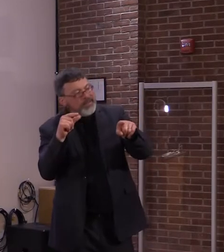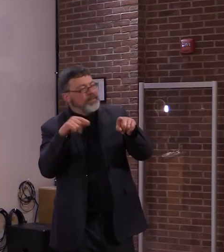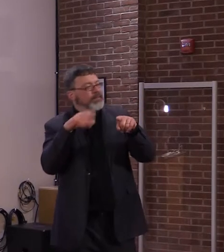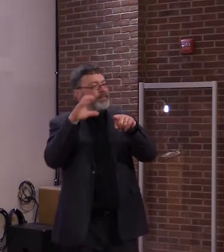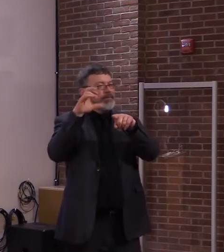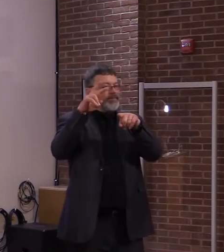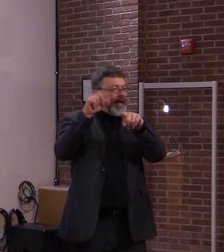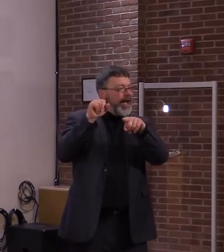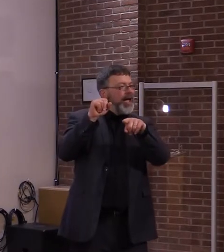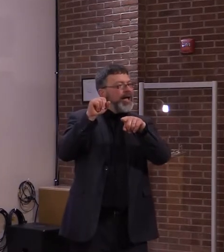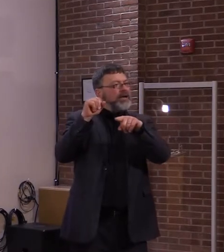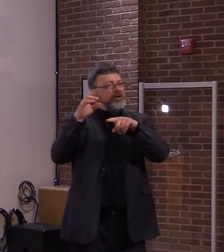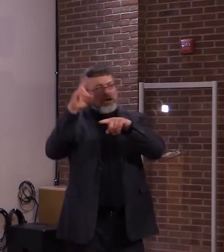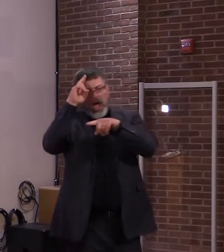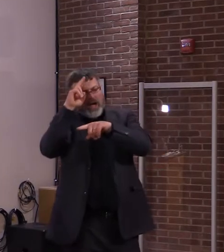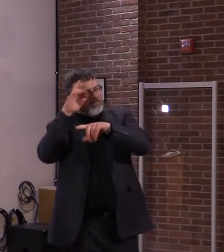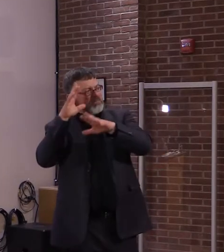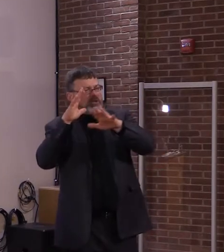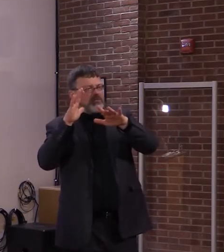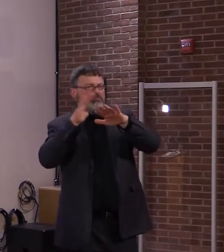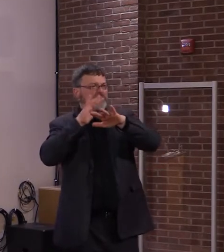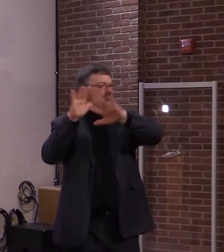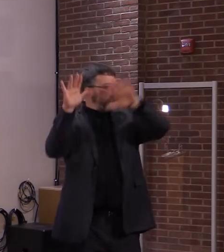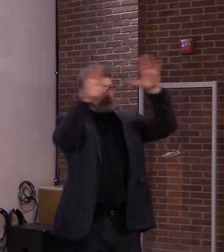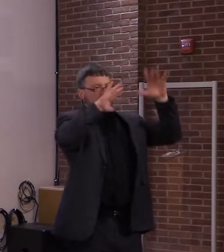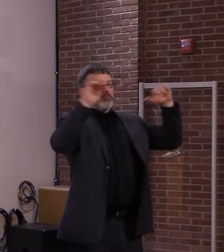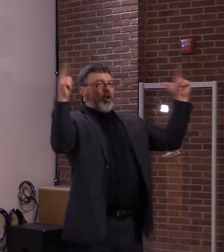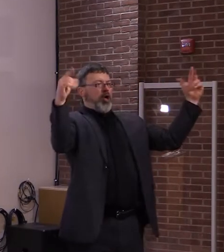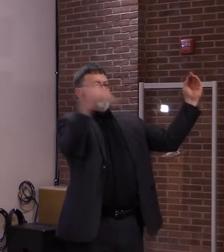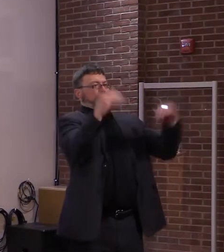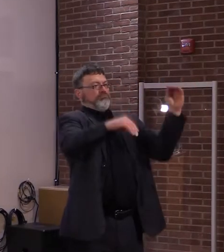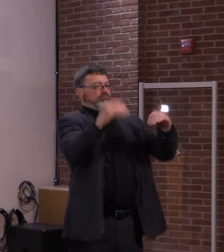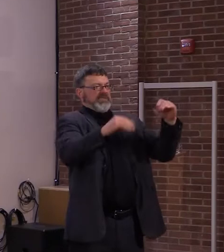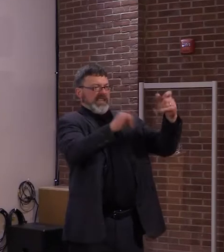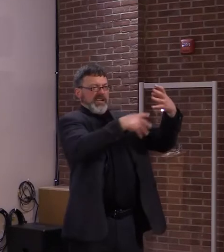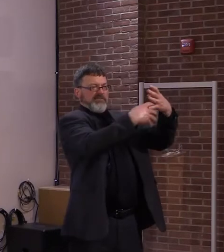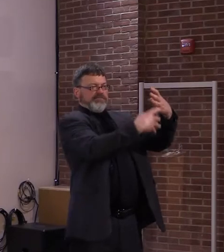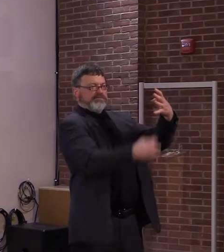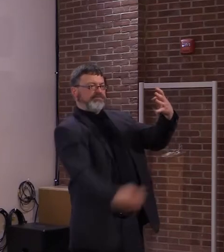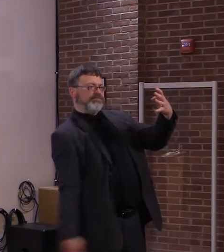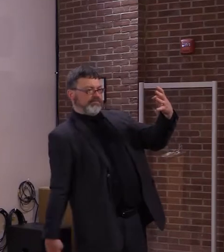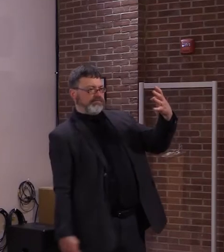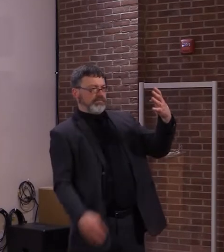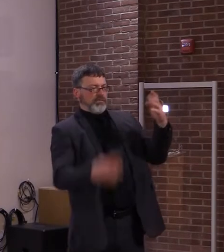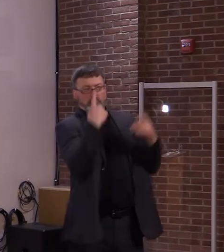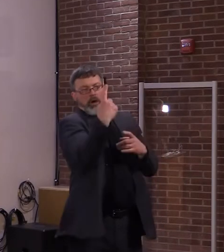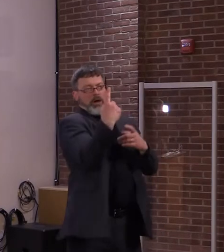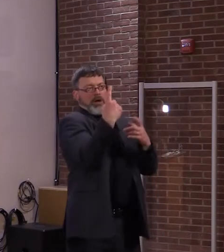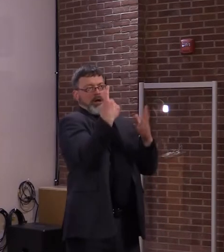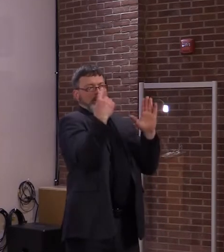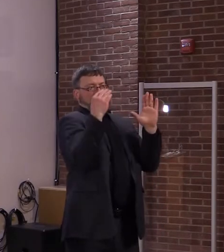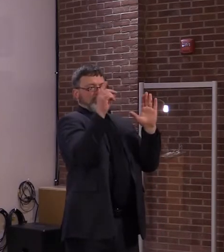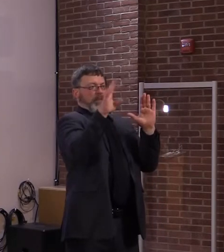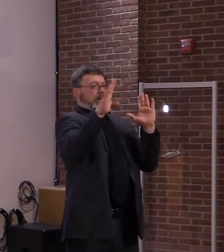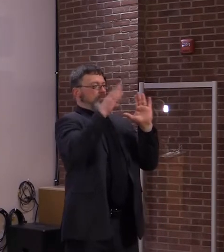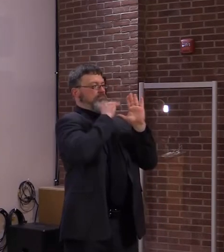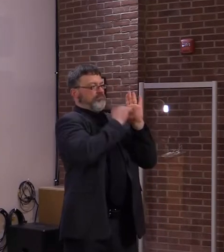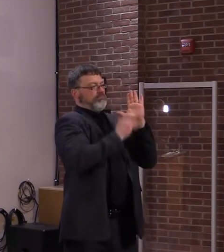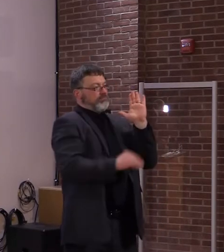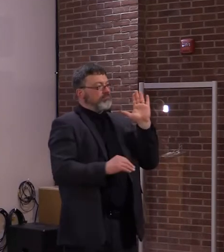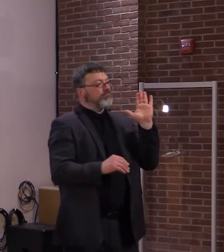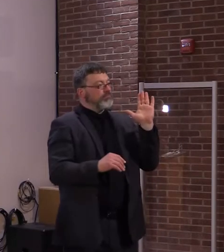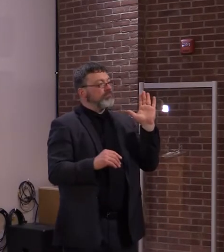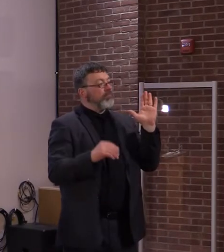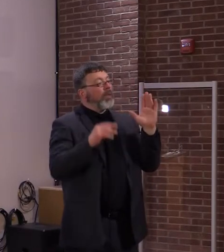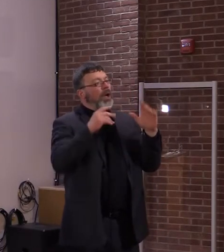Sometimes there's a lag period for some of the pharmacies to get that information there but they've been much better at getting that there in a timely